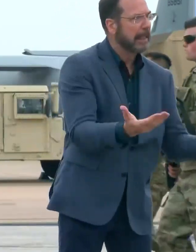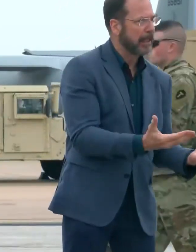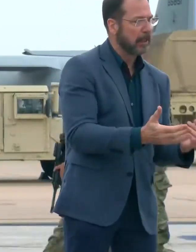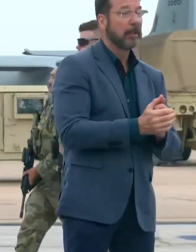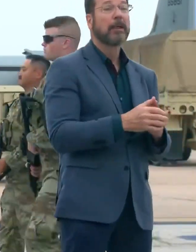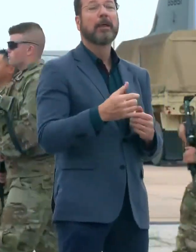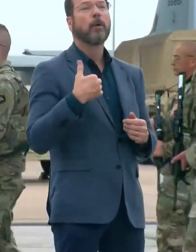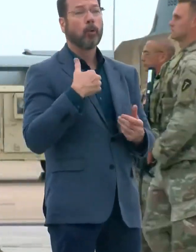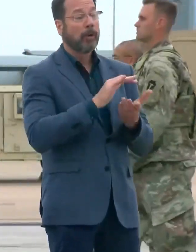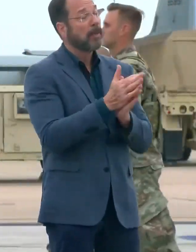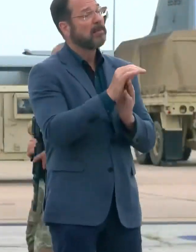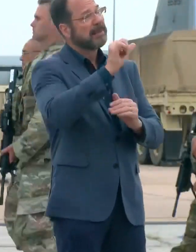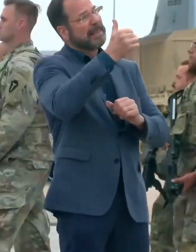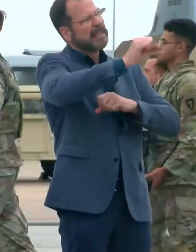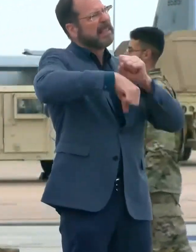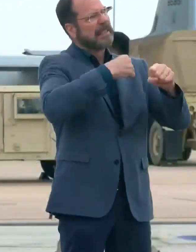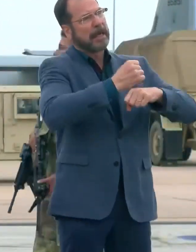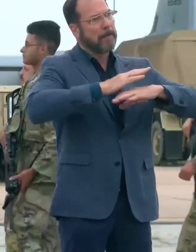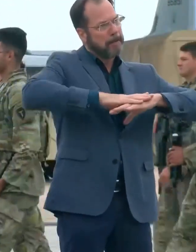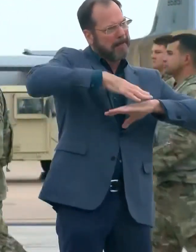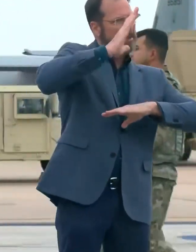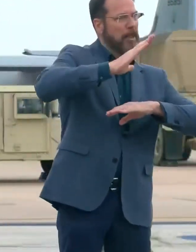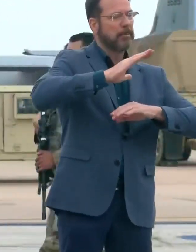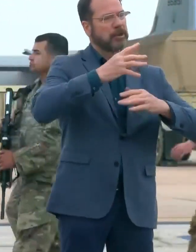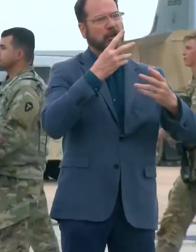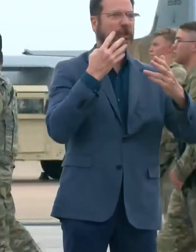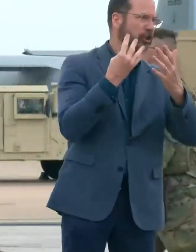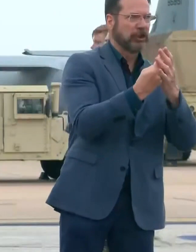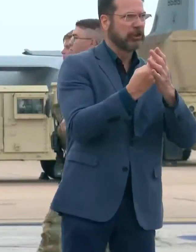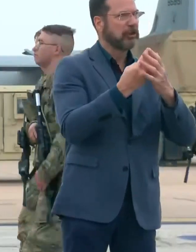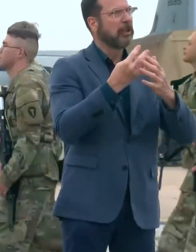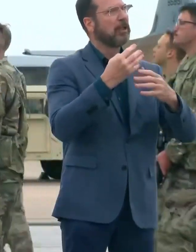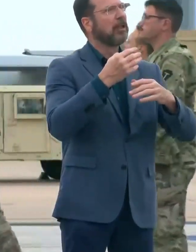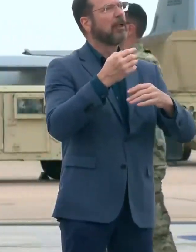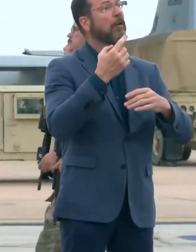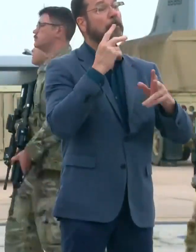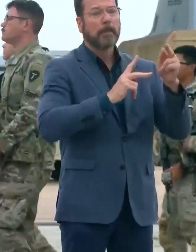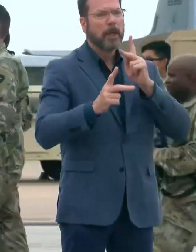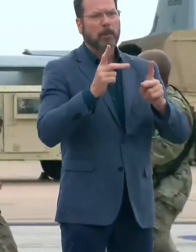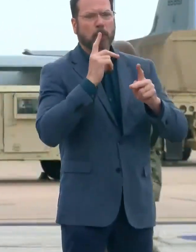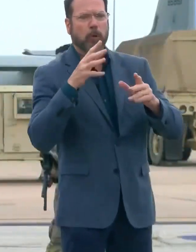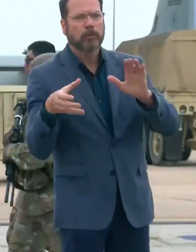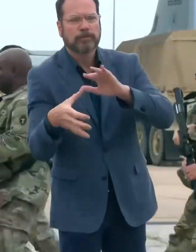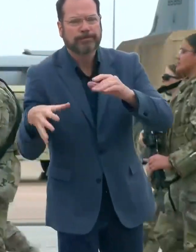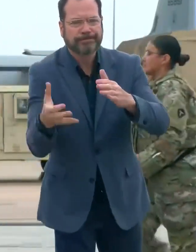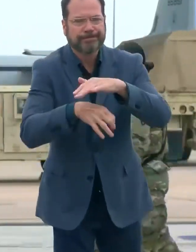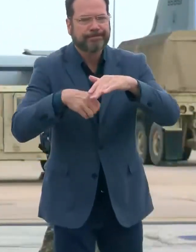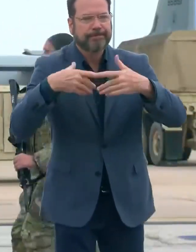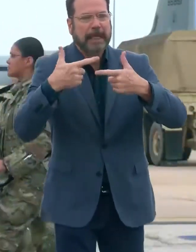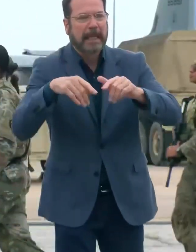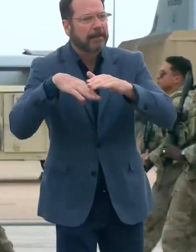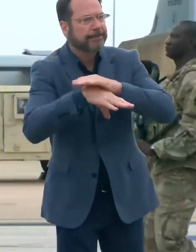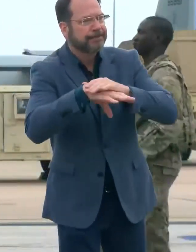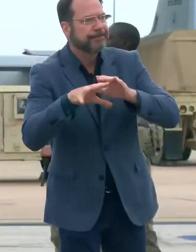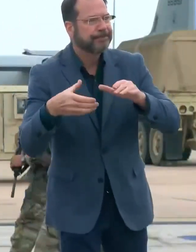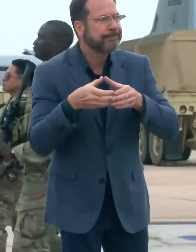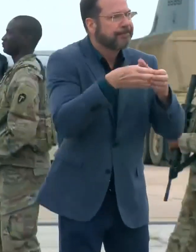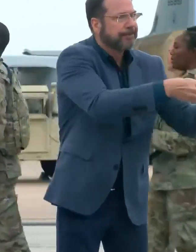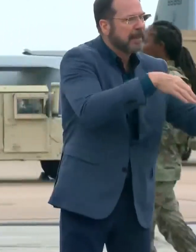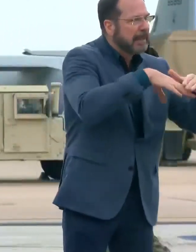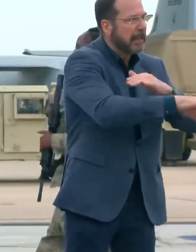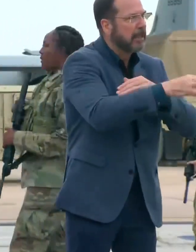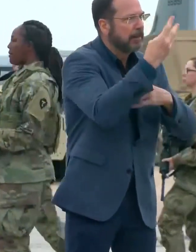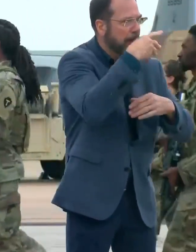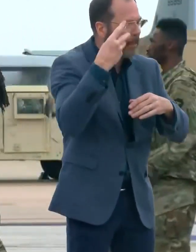a ten year minimum jail sentence for people who are smuggling in the state of Texas. Now, with